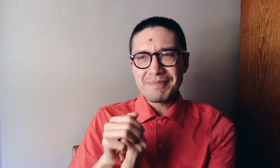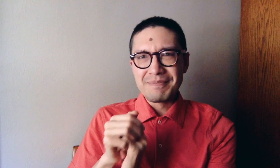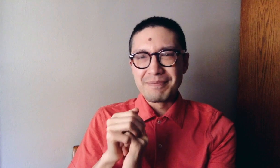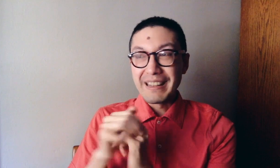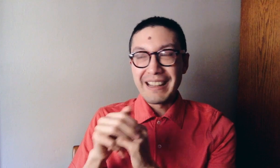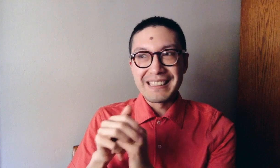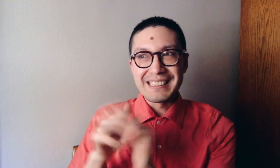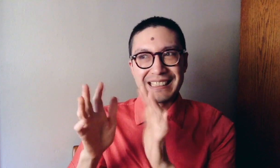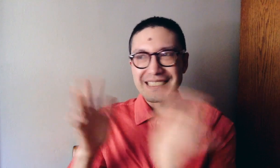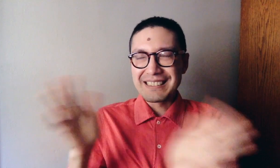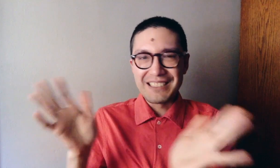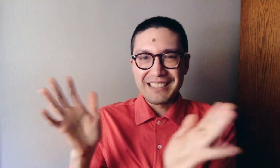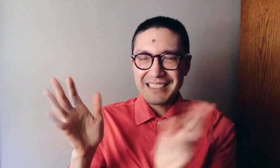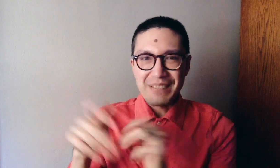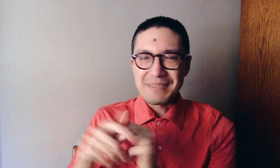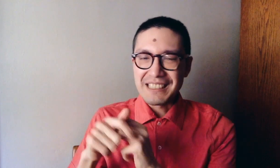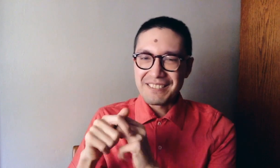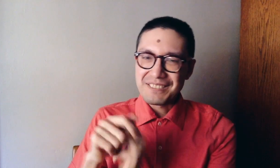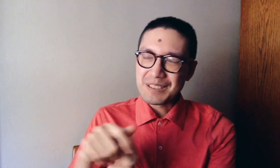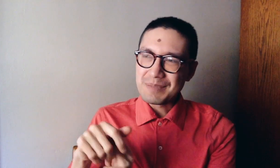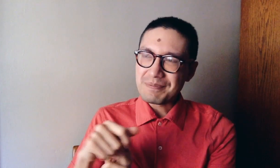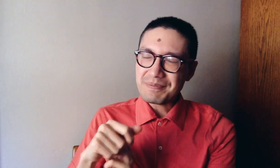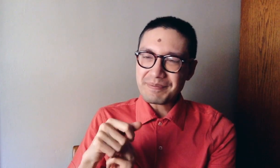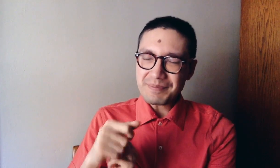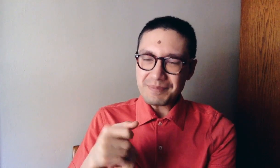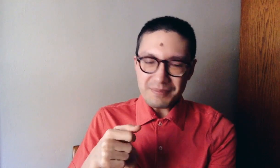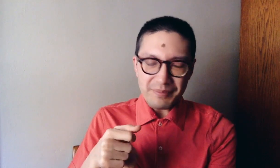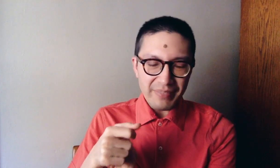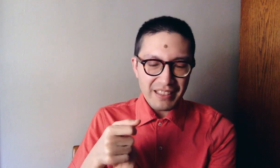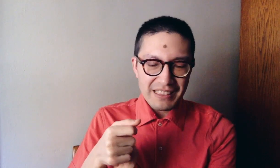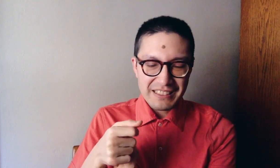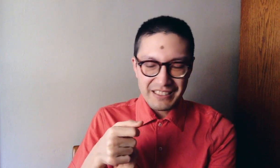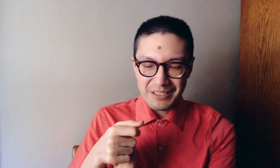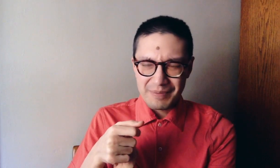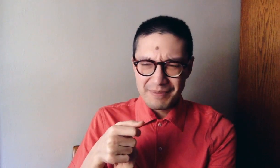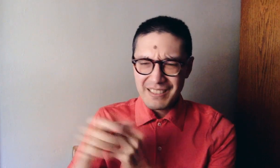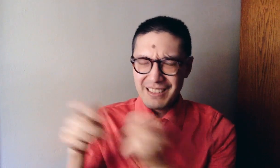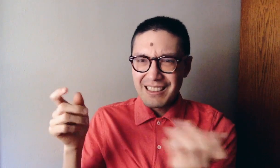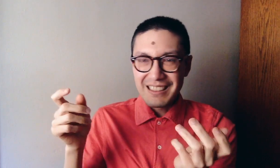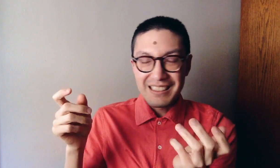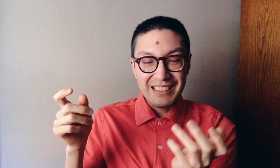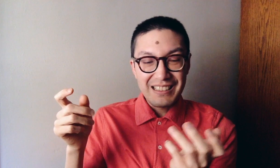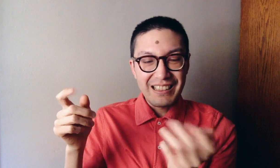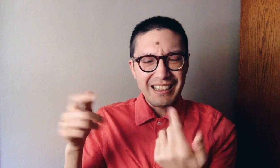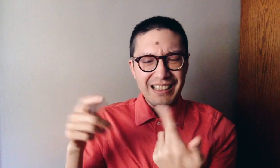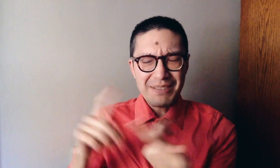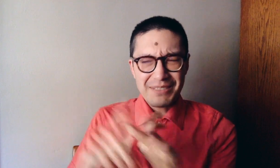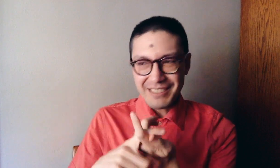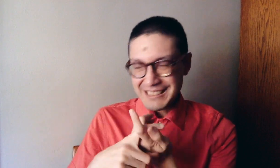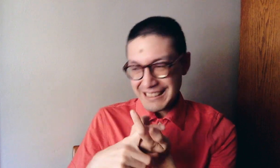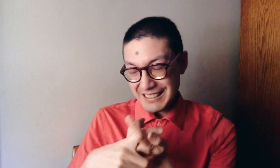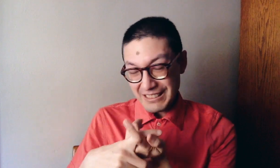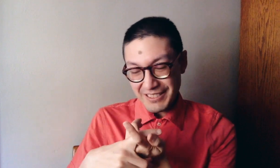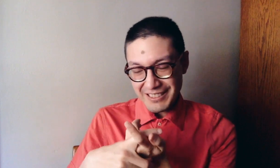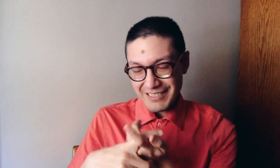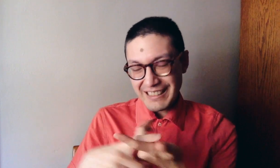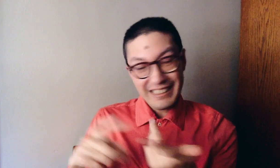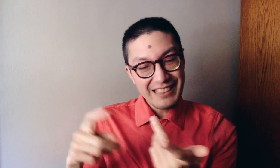behind the scenes look type stuff. So, uh, I've got a couple projects that I'm working on right now.